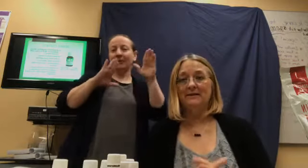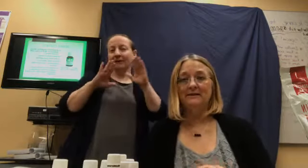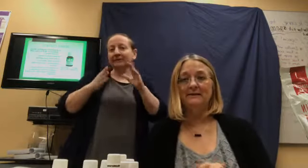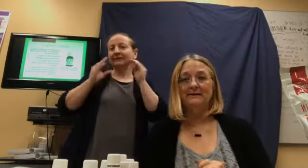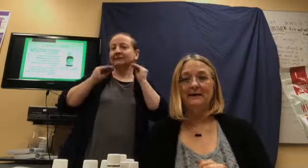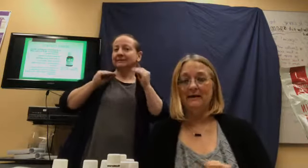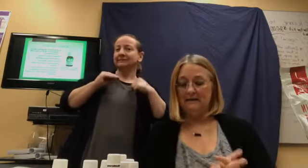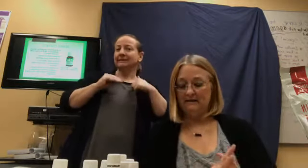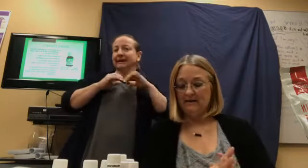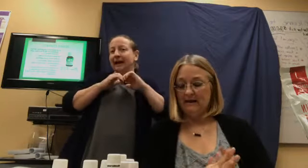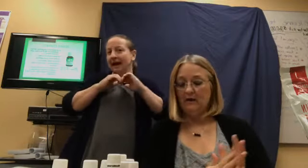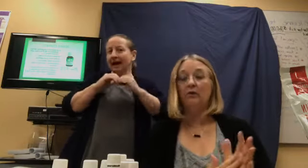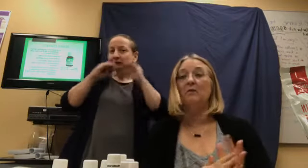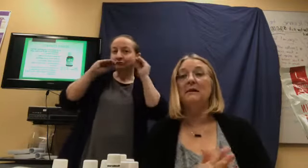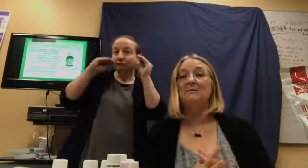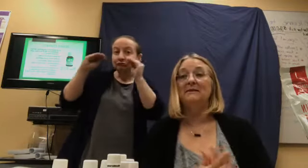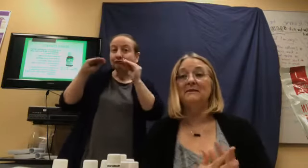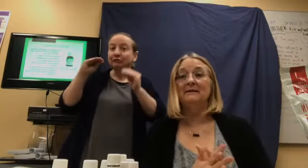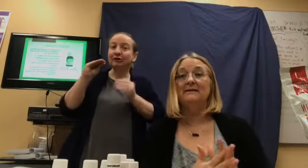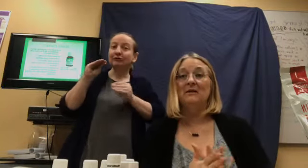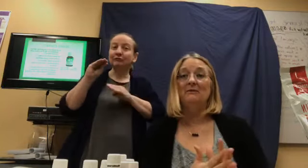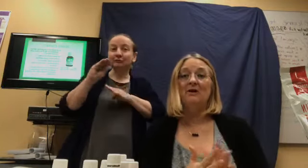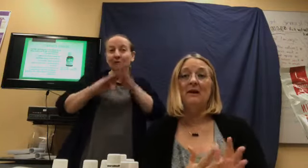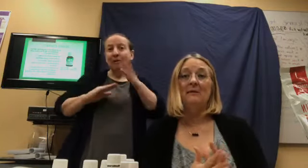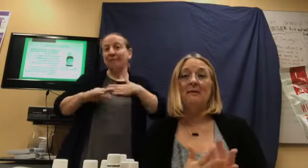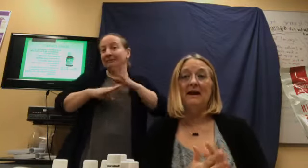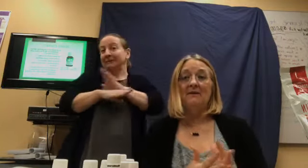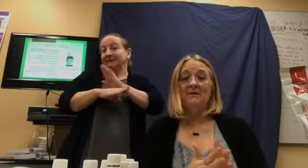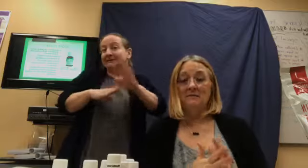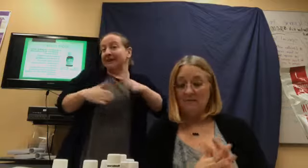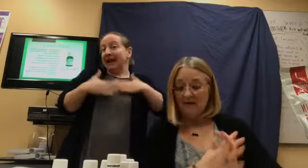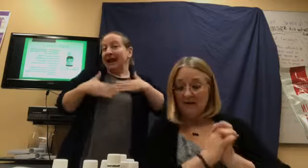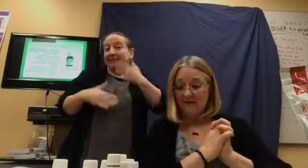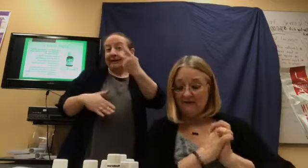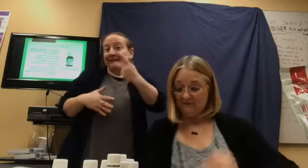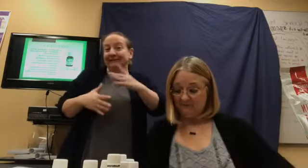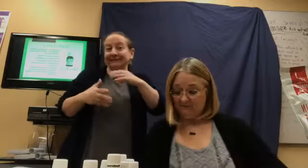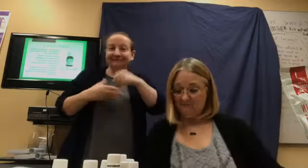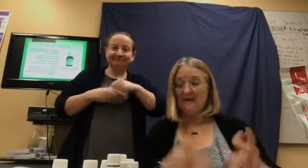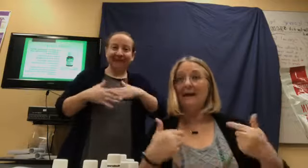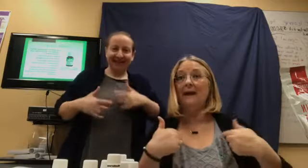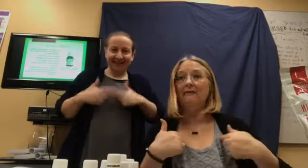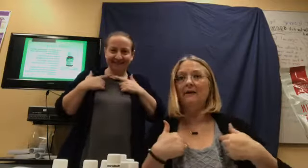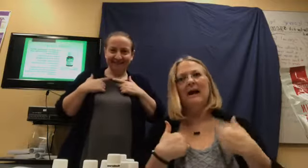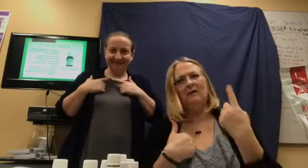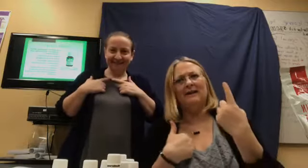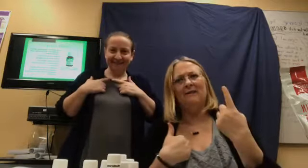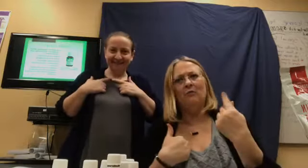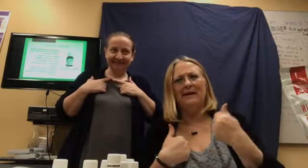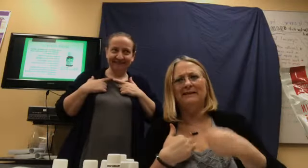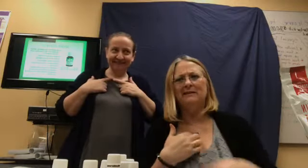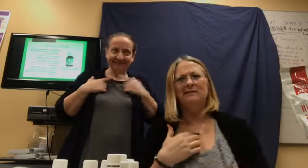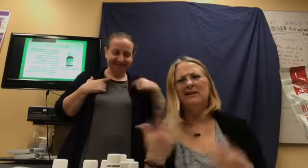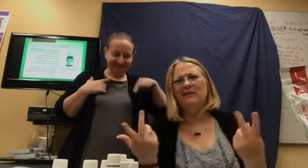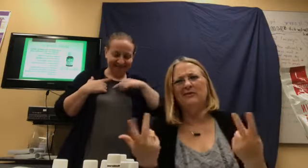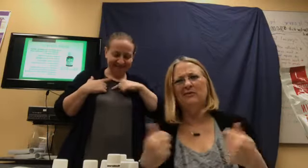and, uh, grow my business. So I'm very happy to have them in my life. My life. I only have one. Not two.